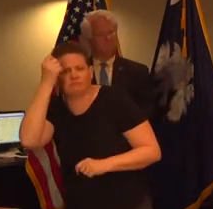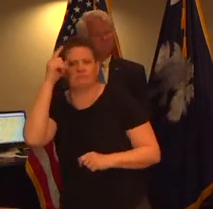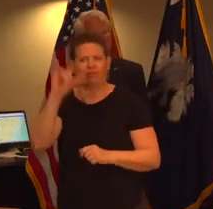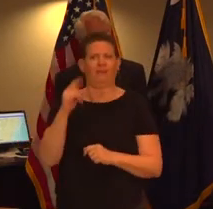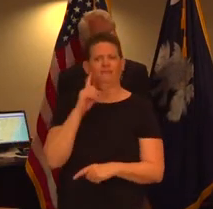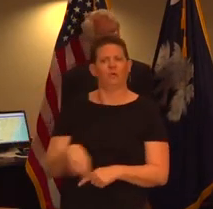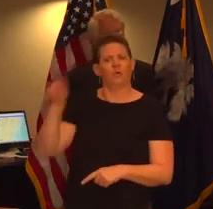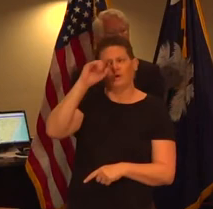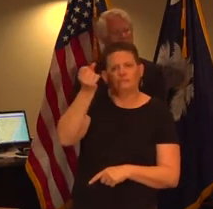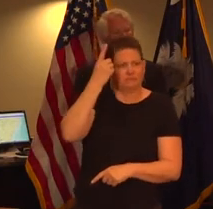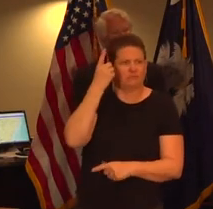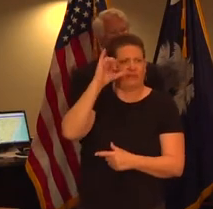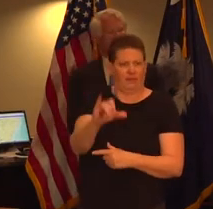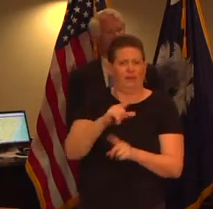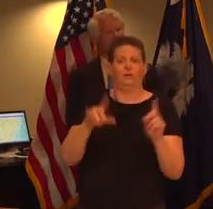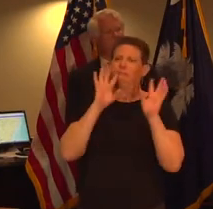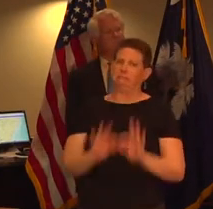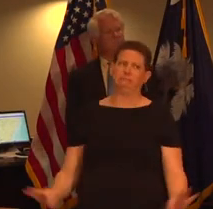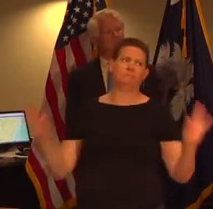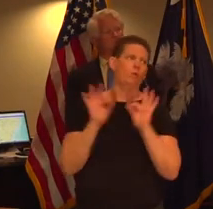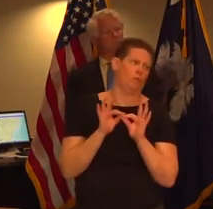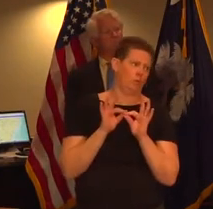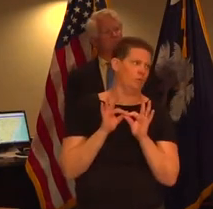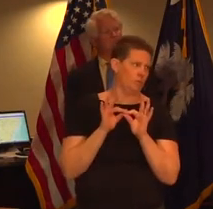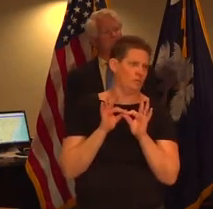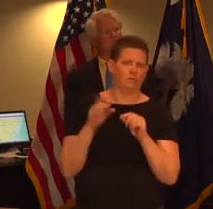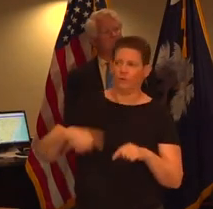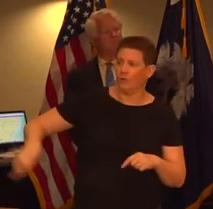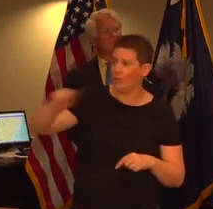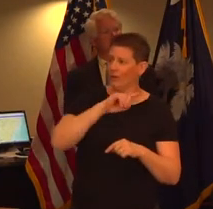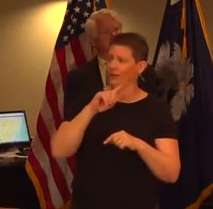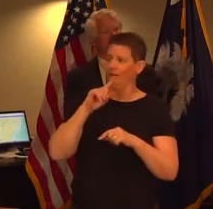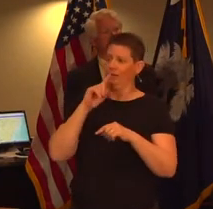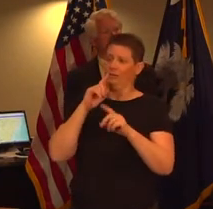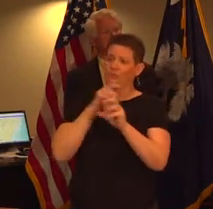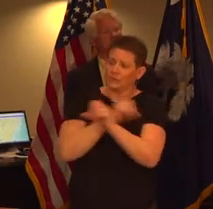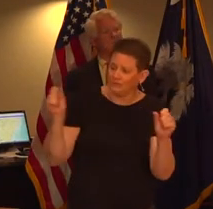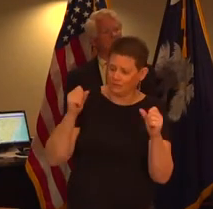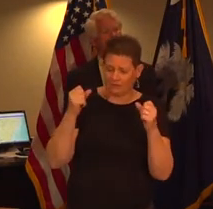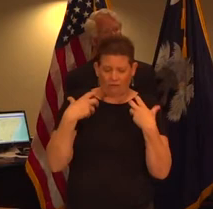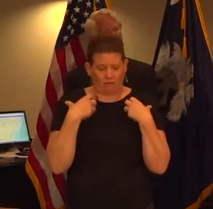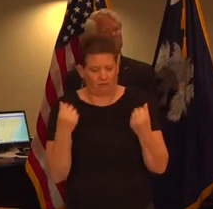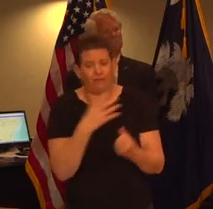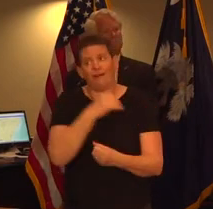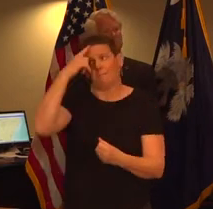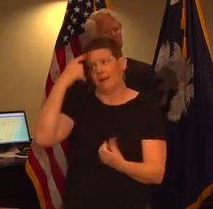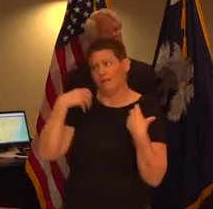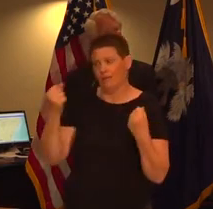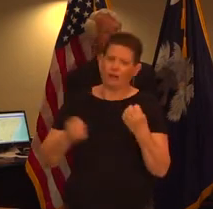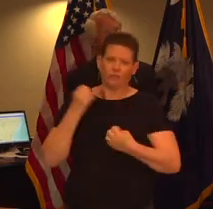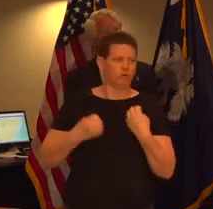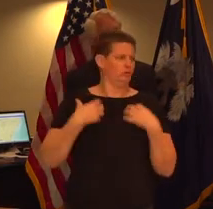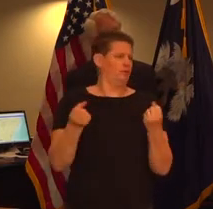and it is important for all of us to protect our health but also our mental health and our emotional